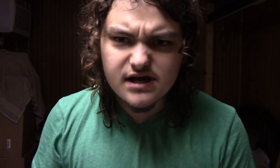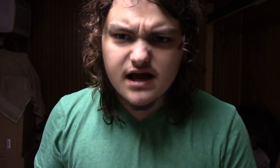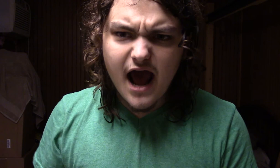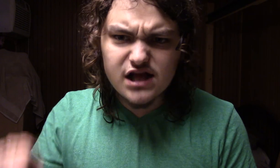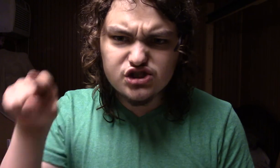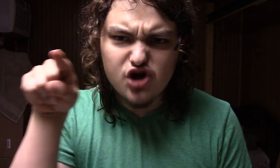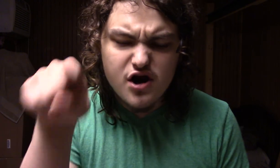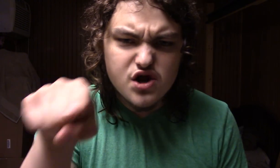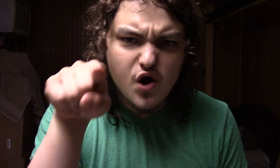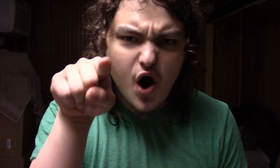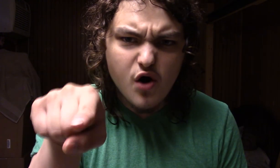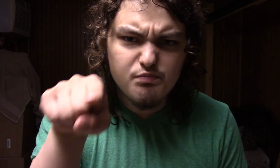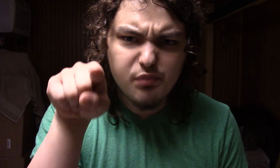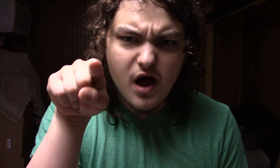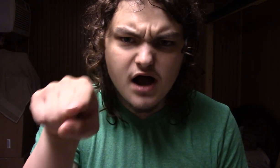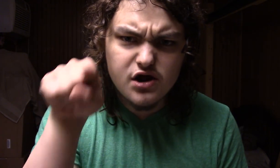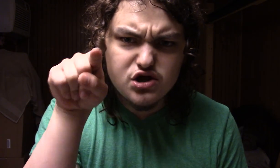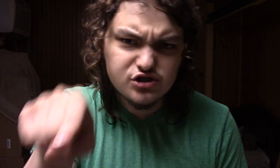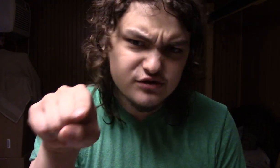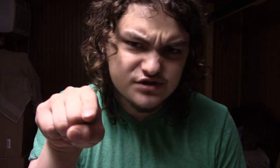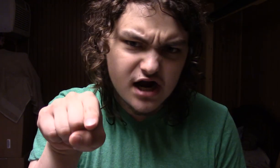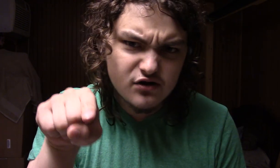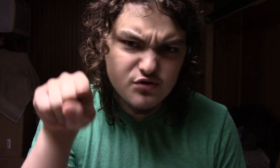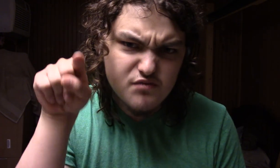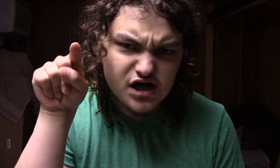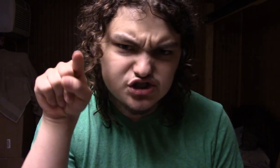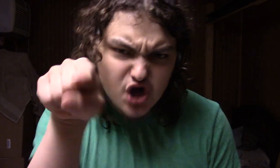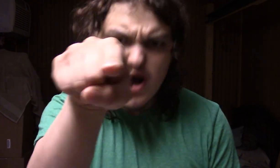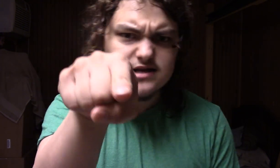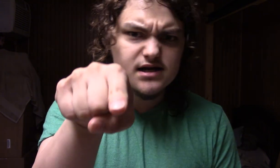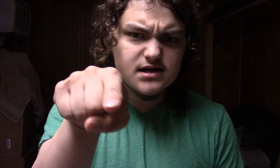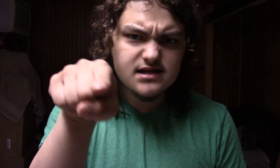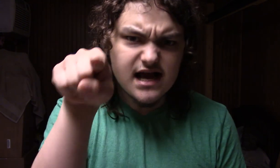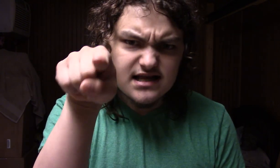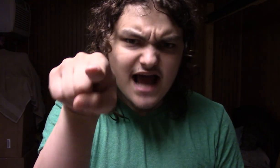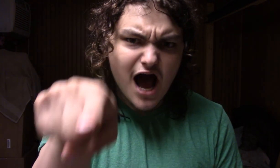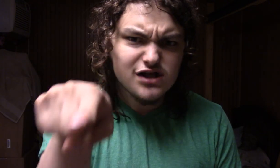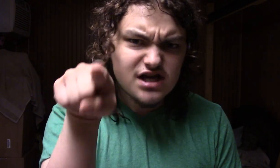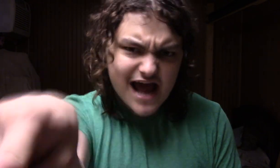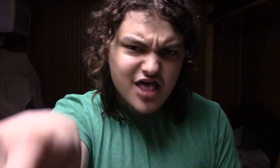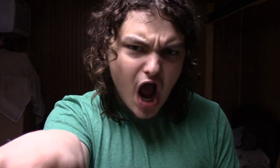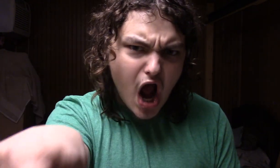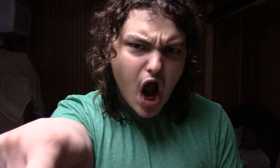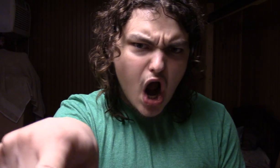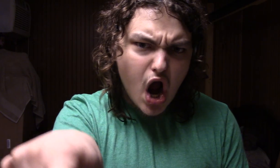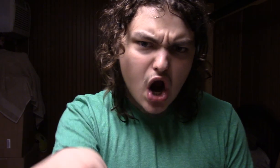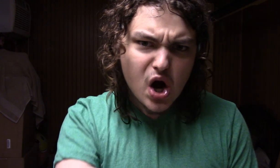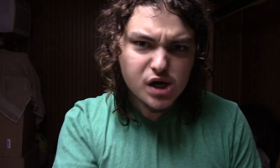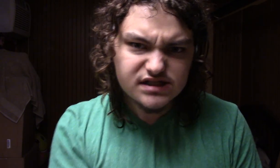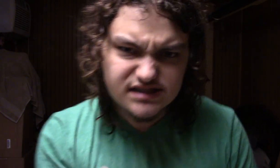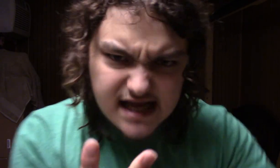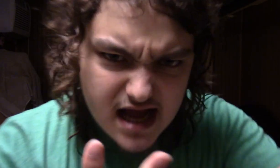And, start your own blog or YouTube channel! We must do it! Get loud together! See ya!